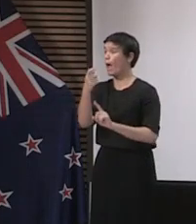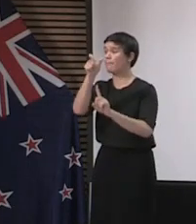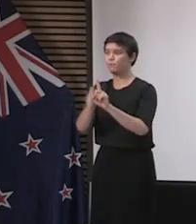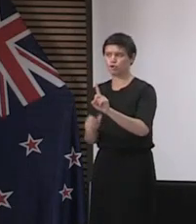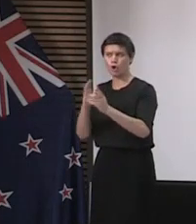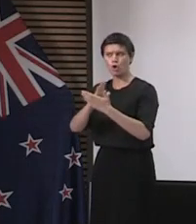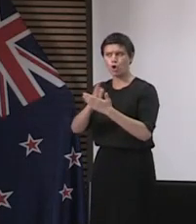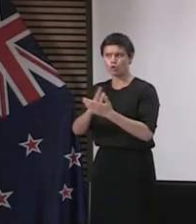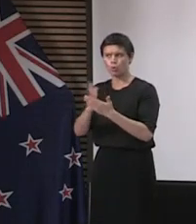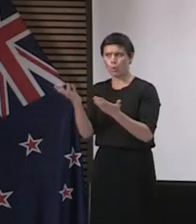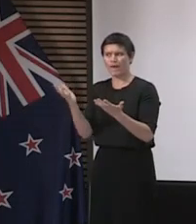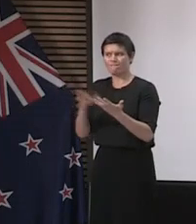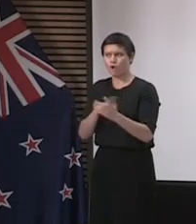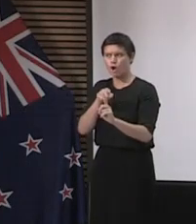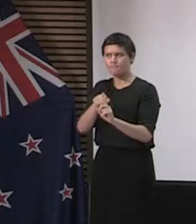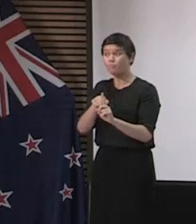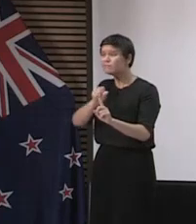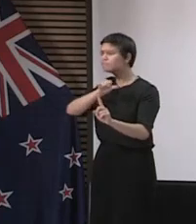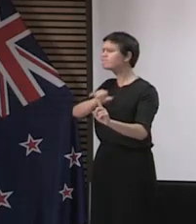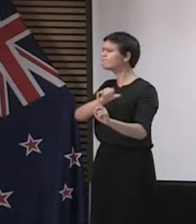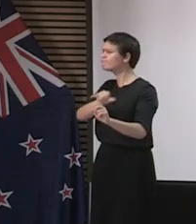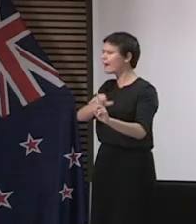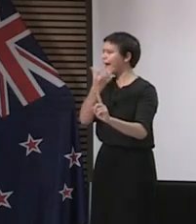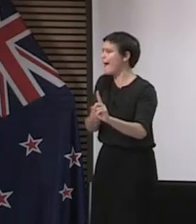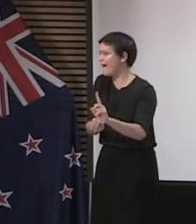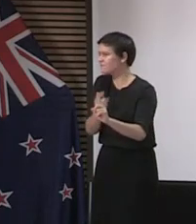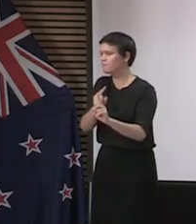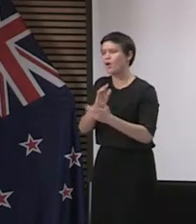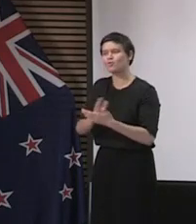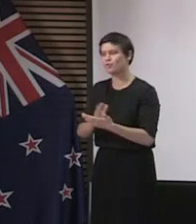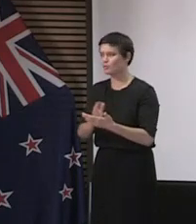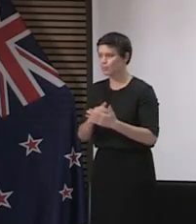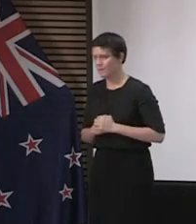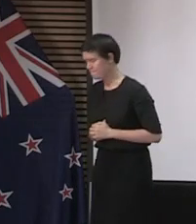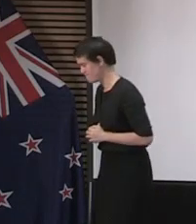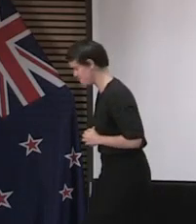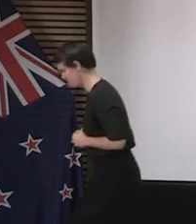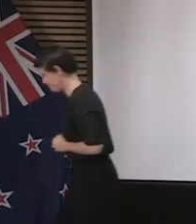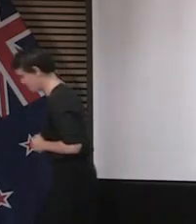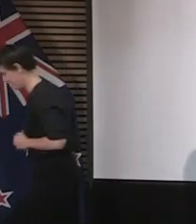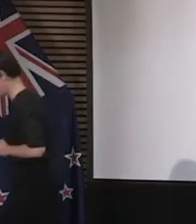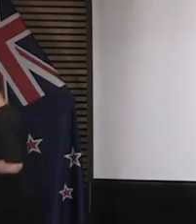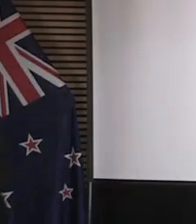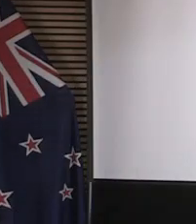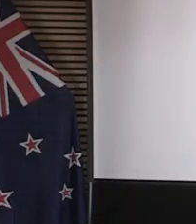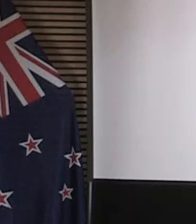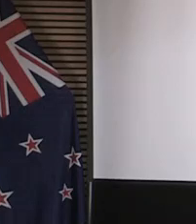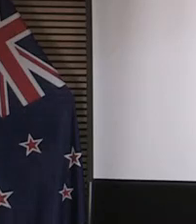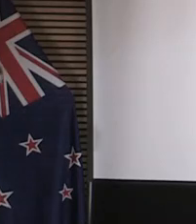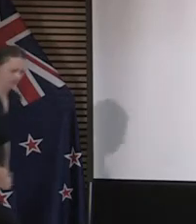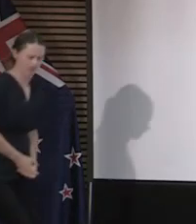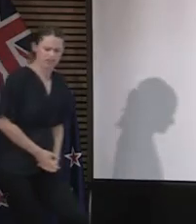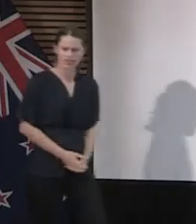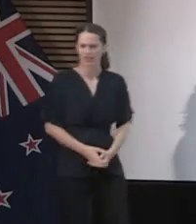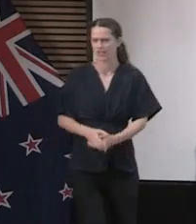even then we're quite confident about what the trackability is back to where the infection happened. Have been a reinfection then in that